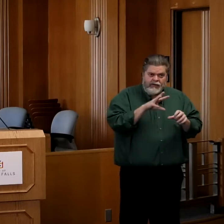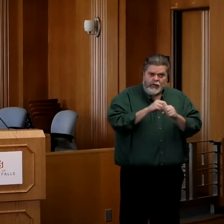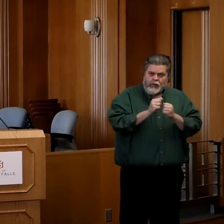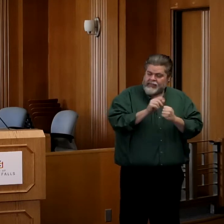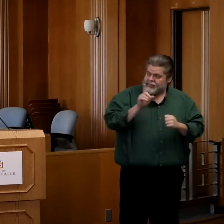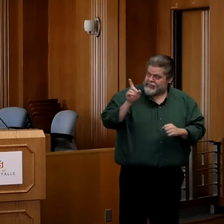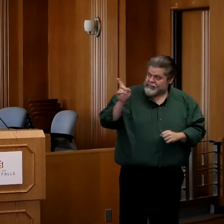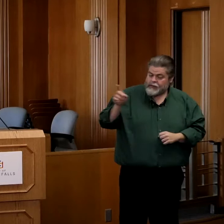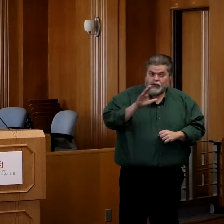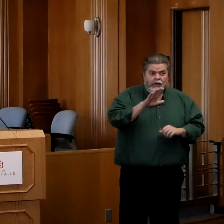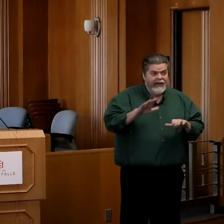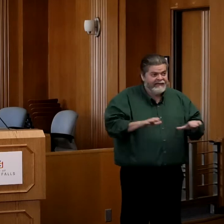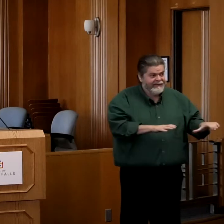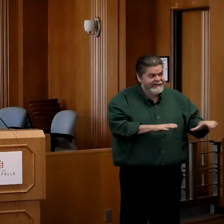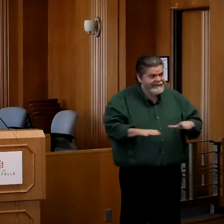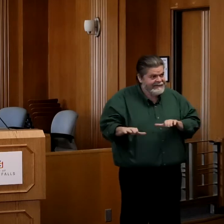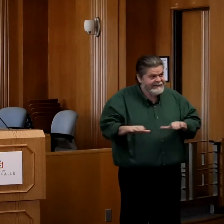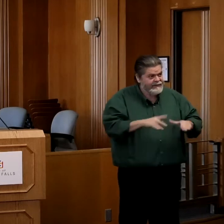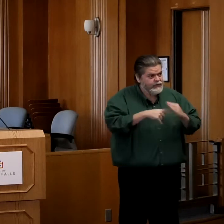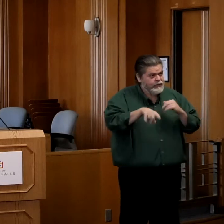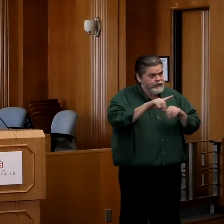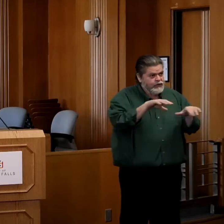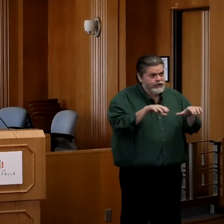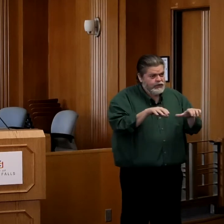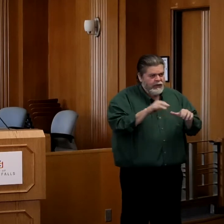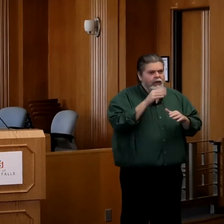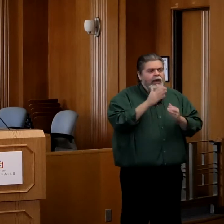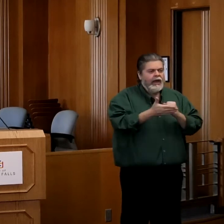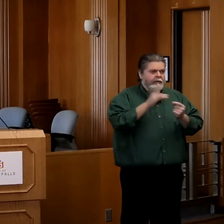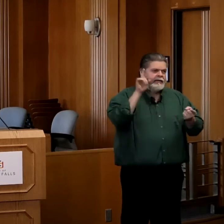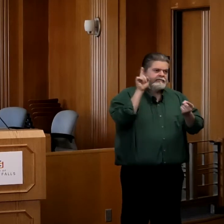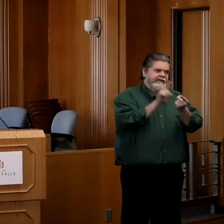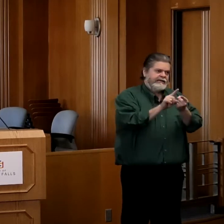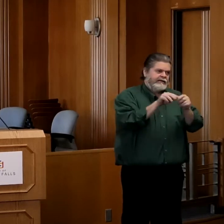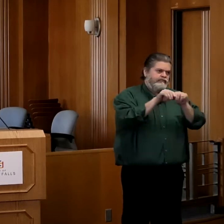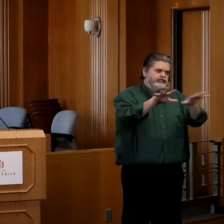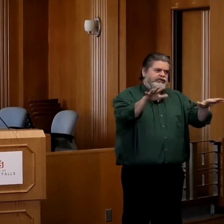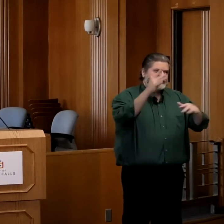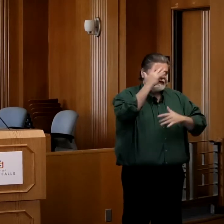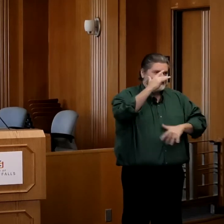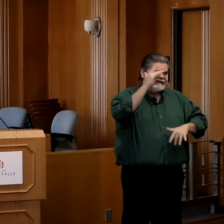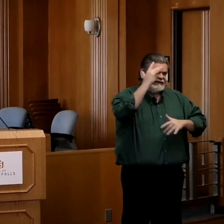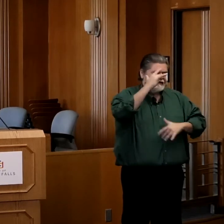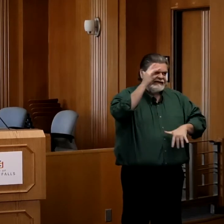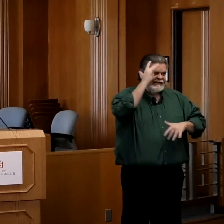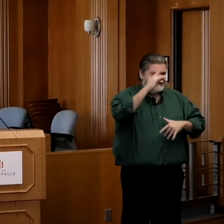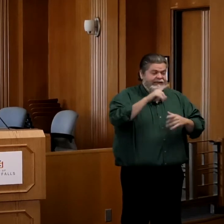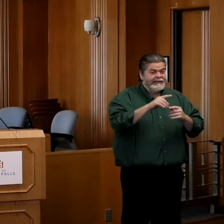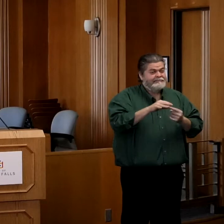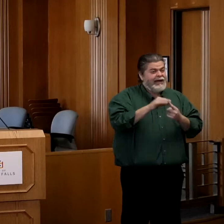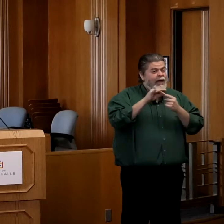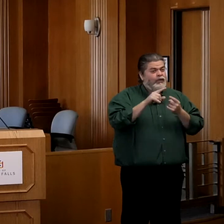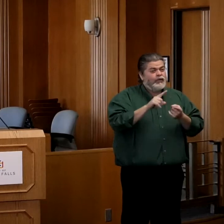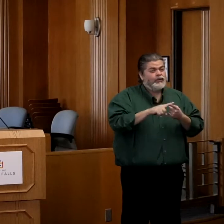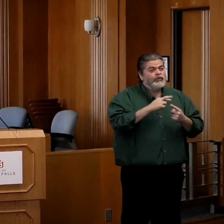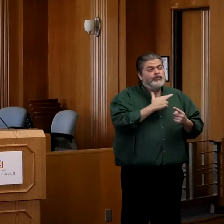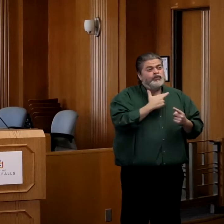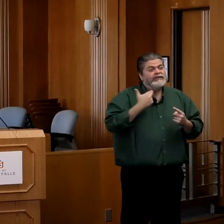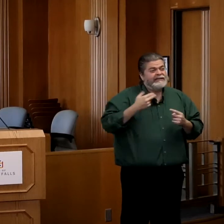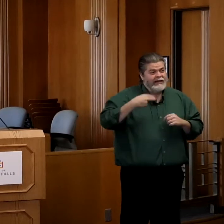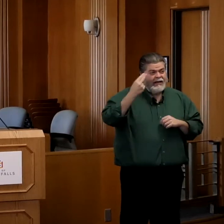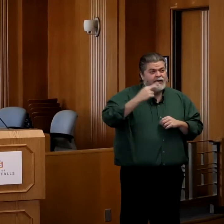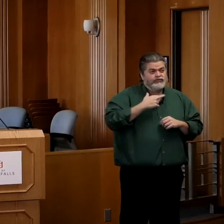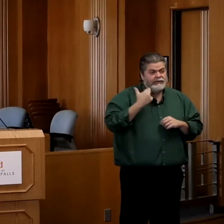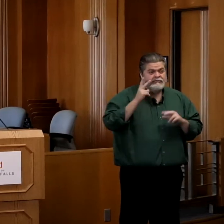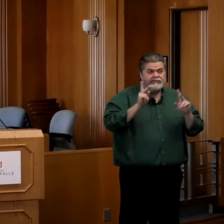your activities, things that you're doing that can help mitigate the spread of this virus, especially to our vulnerable. populations, you know,